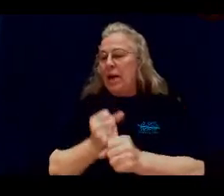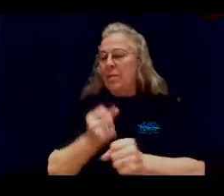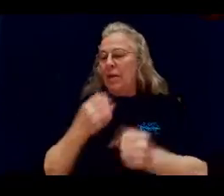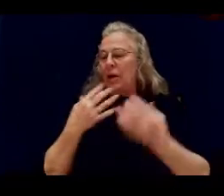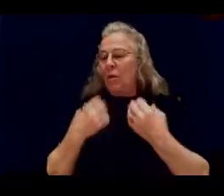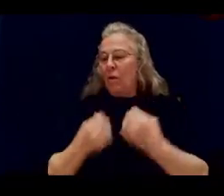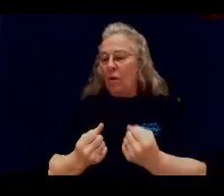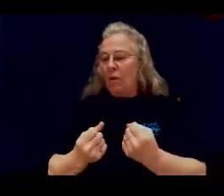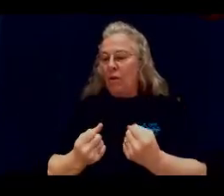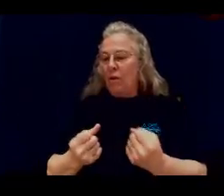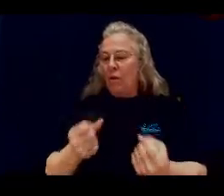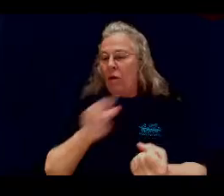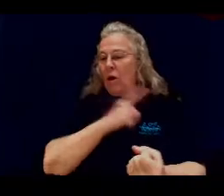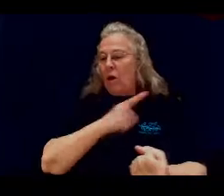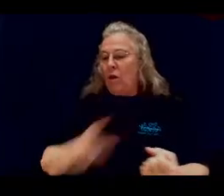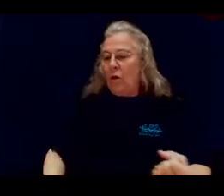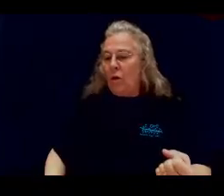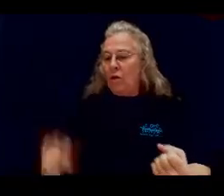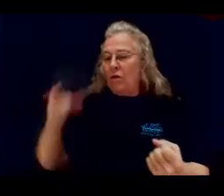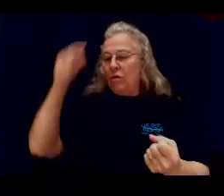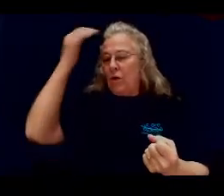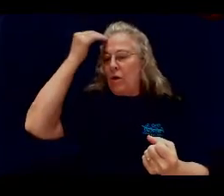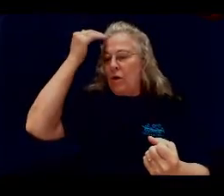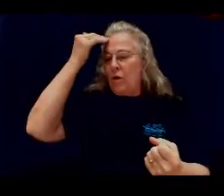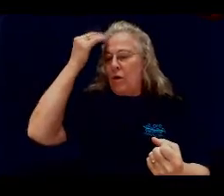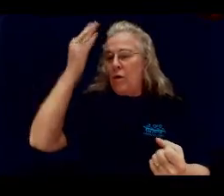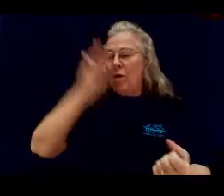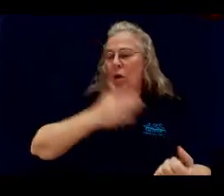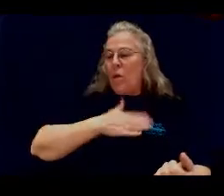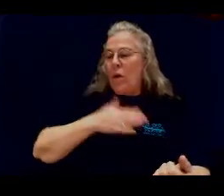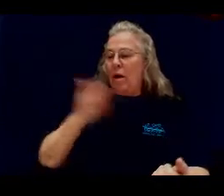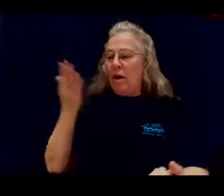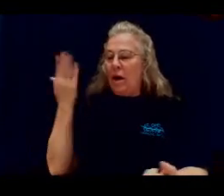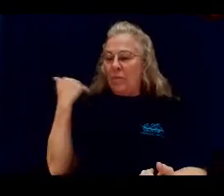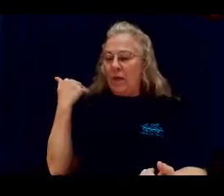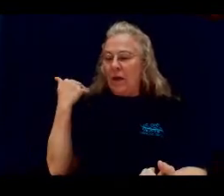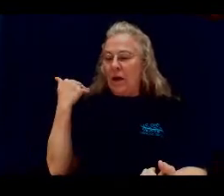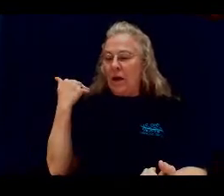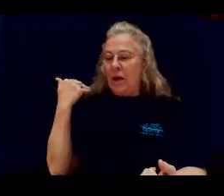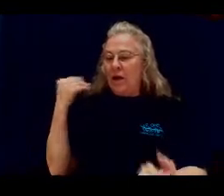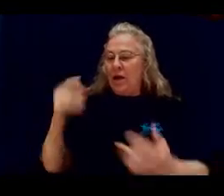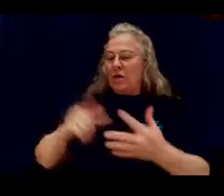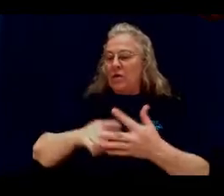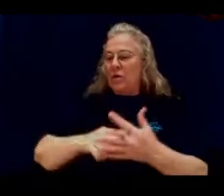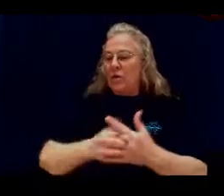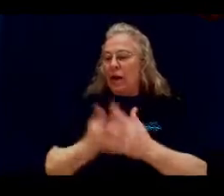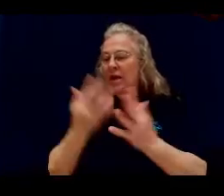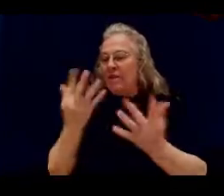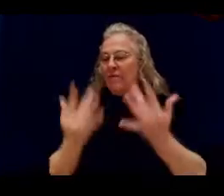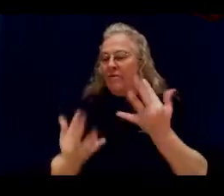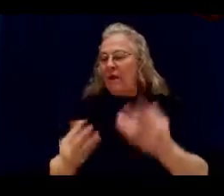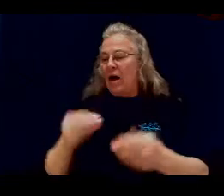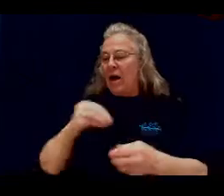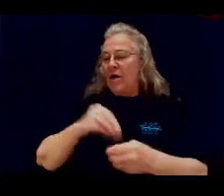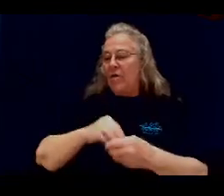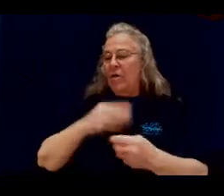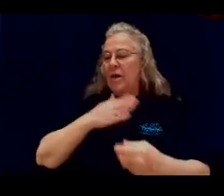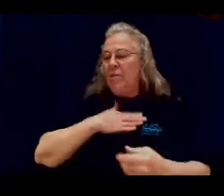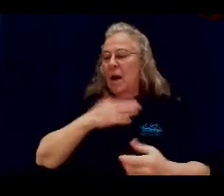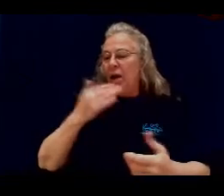make me whole. Lord, you know where I've been. So light the fire in my